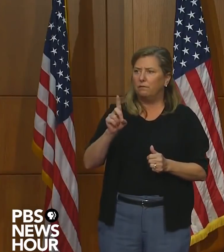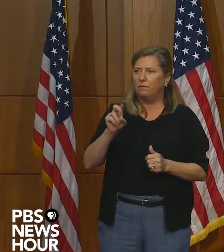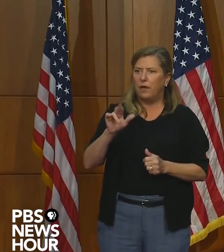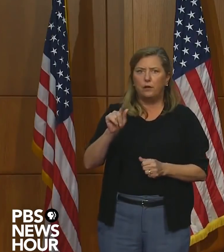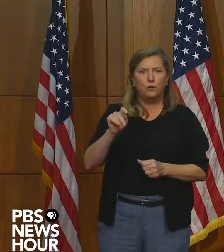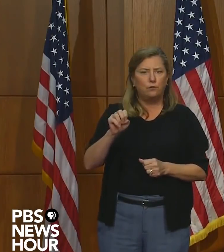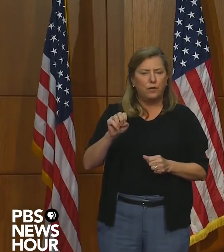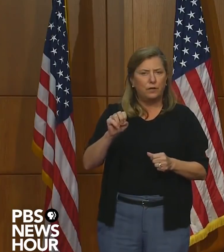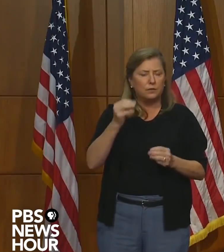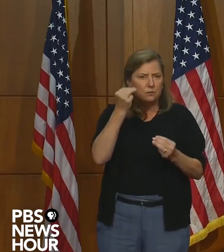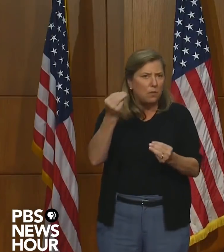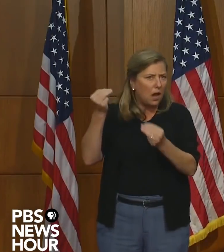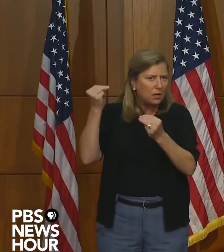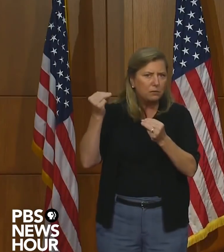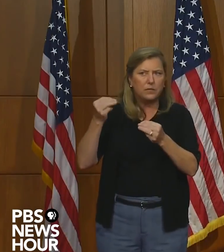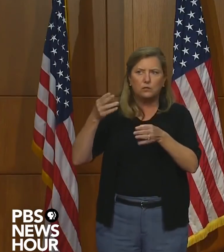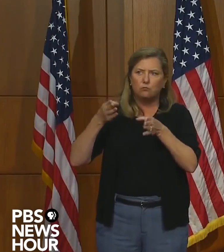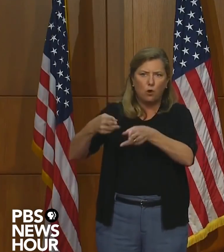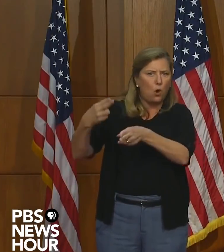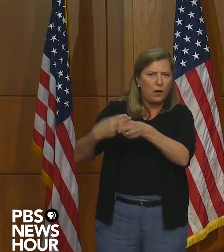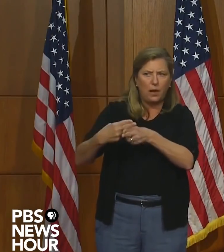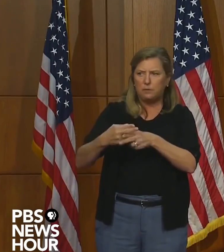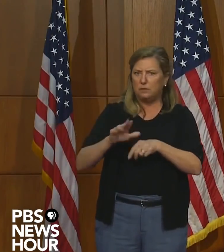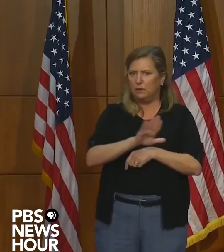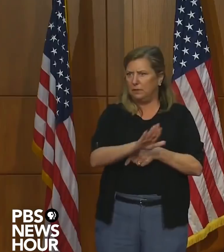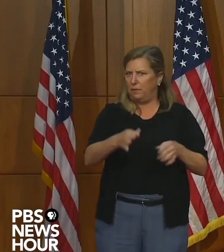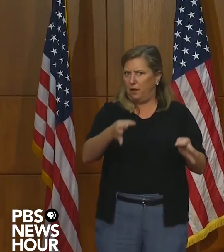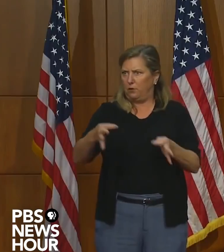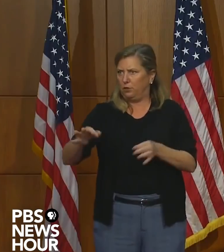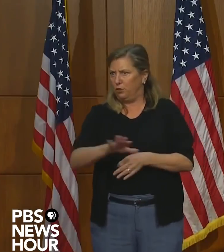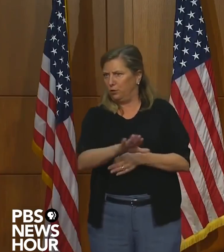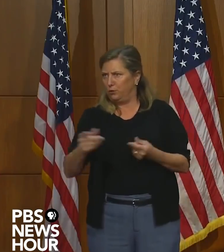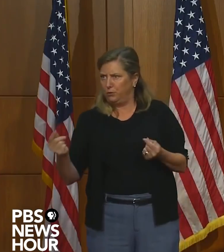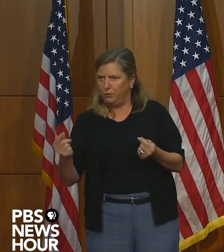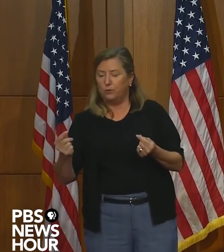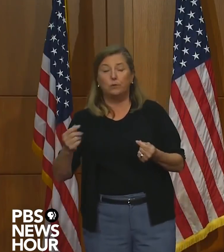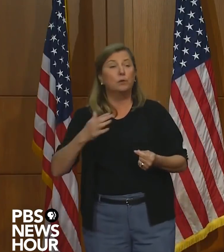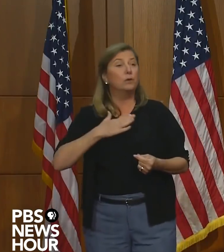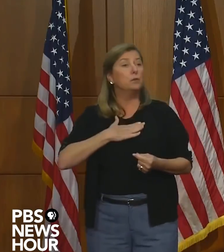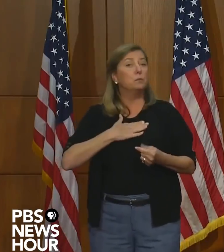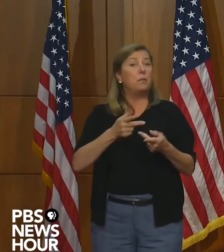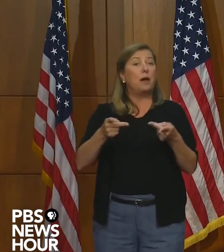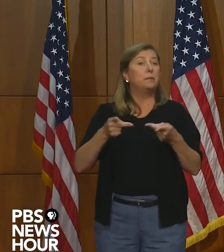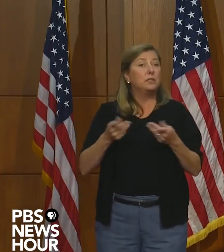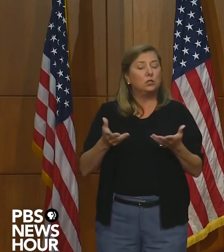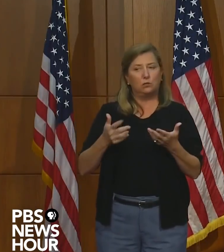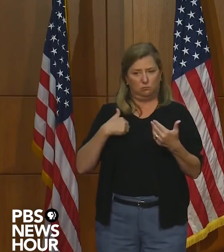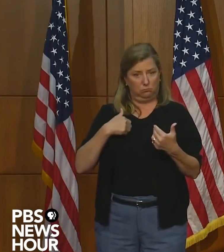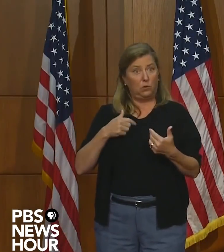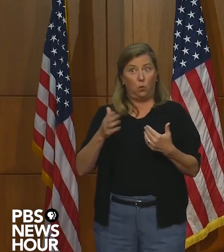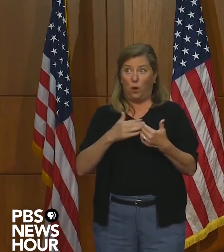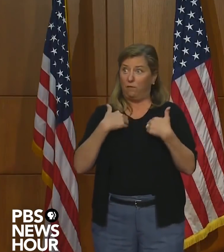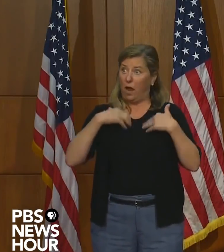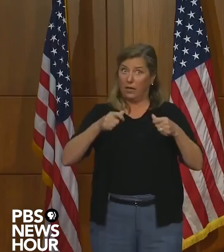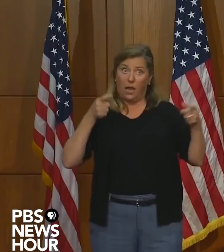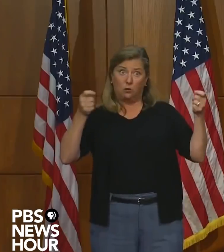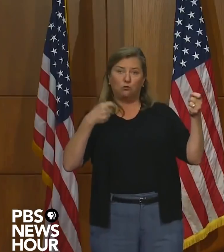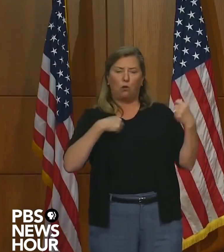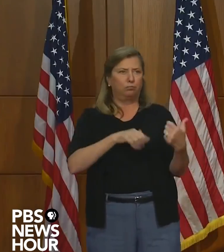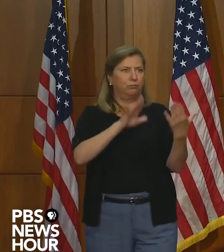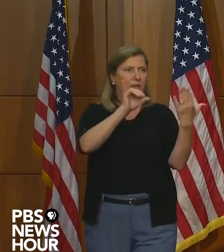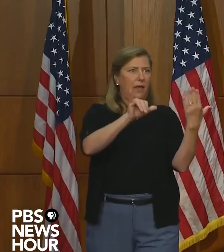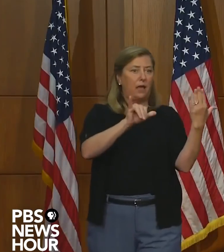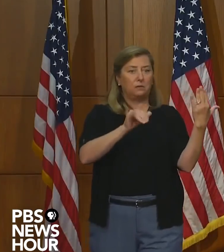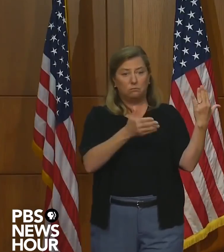names of roads, et cetera. So, um, it is my position, uh, that I will deal with what I have responsibility for, but I'm